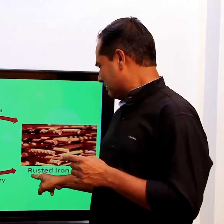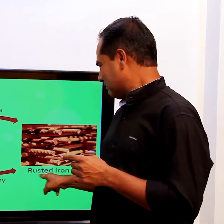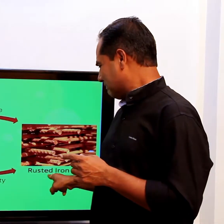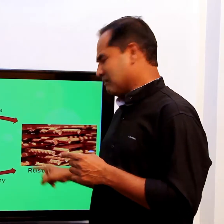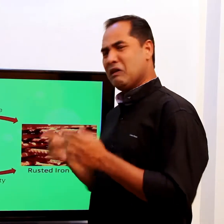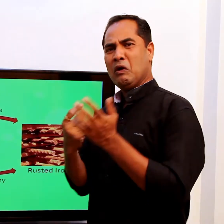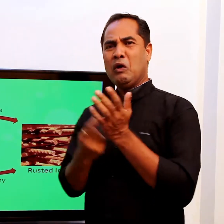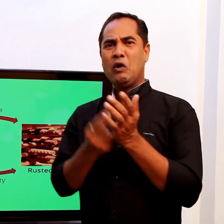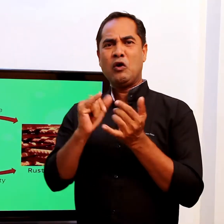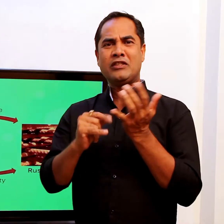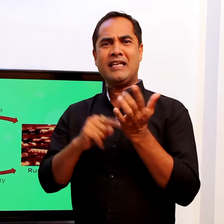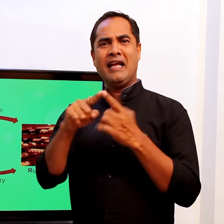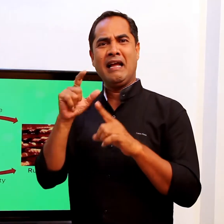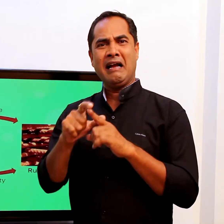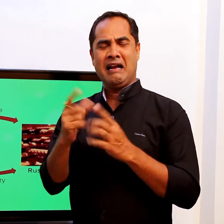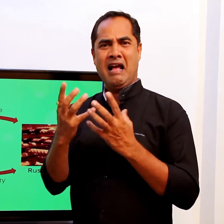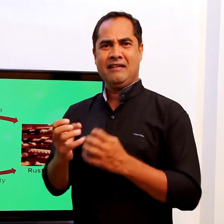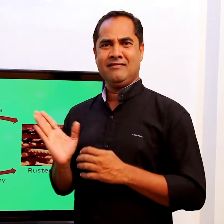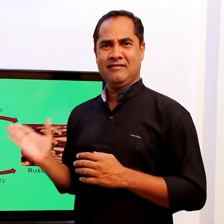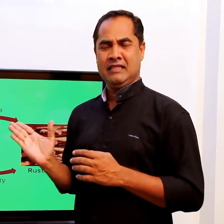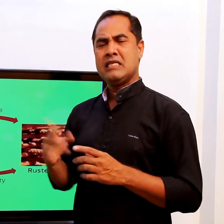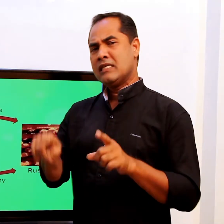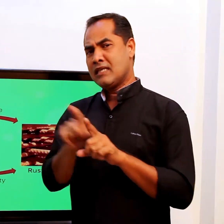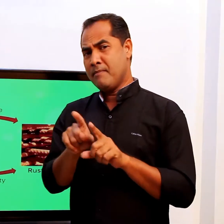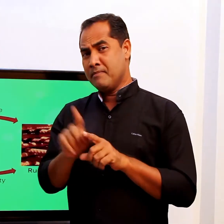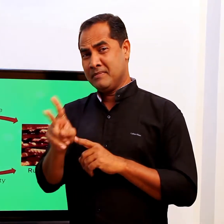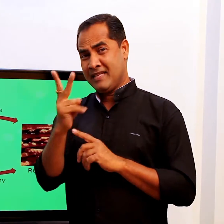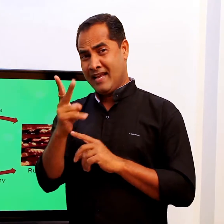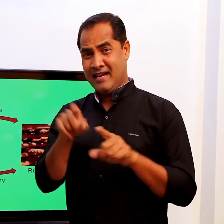On the left hand side you can see iron and on the right hand side you see rusted iron.